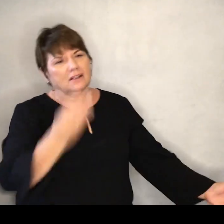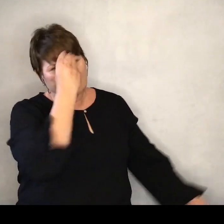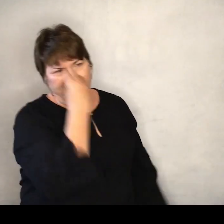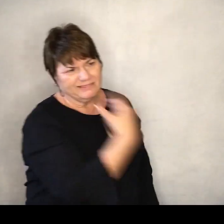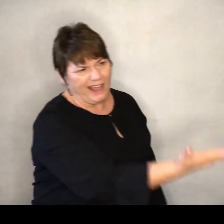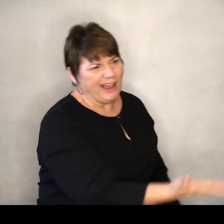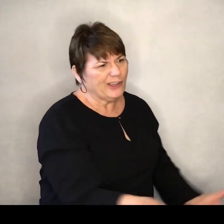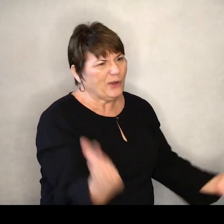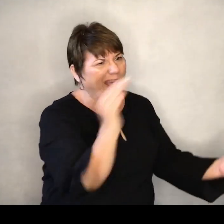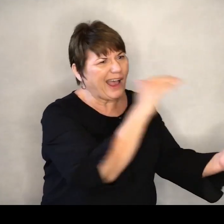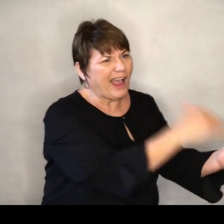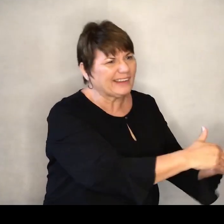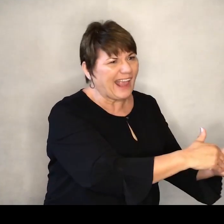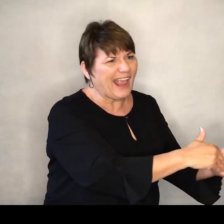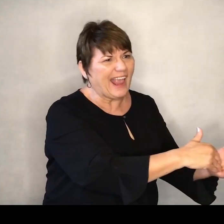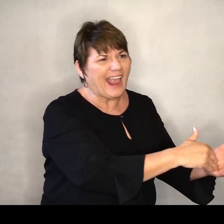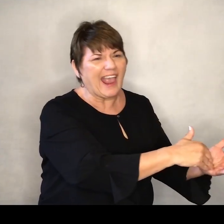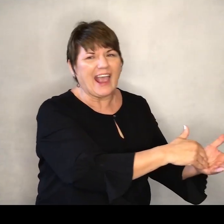again.